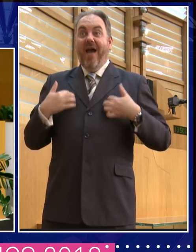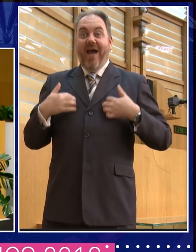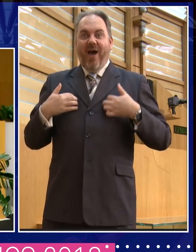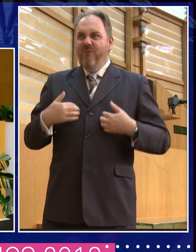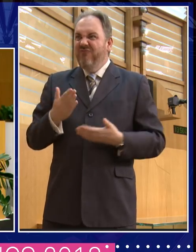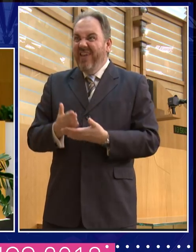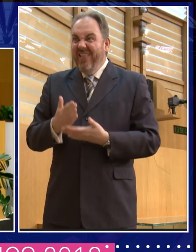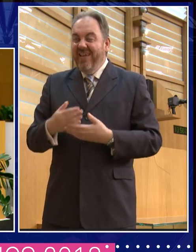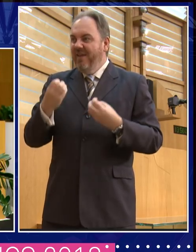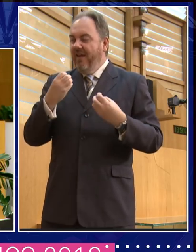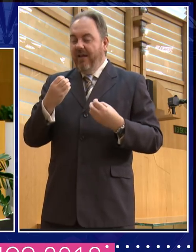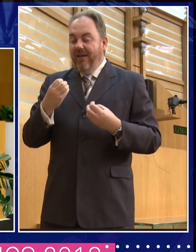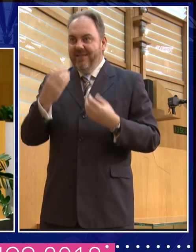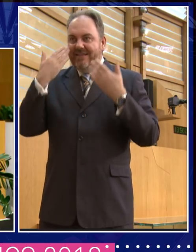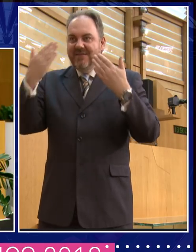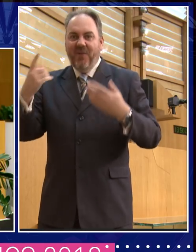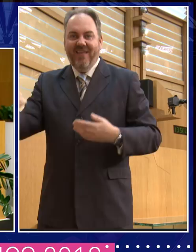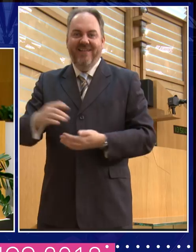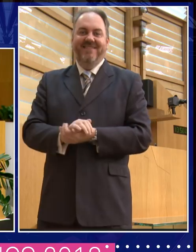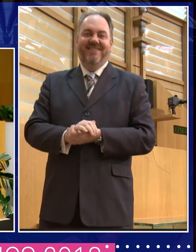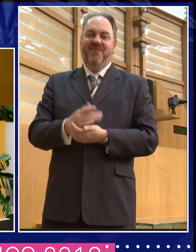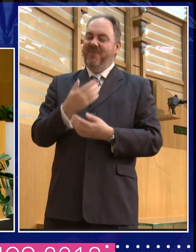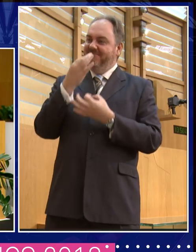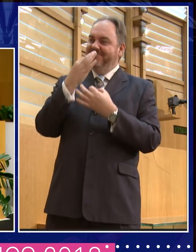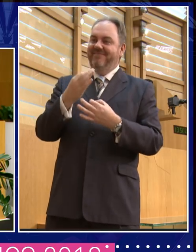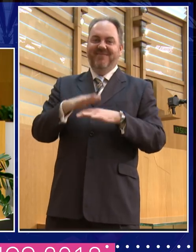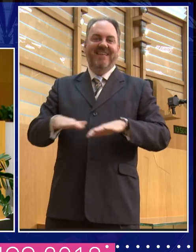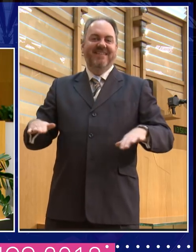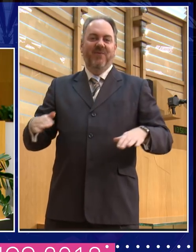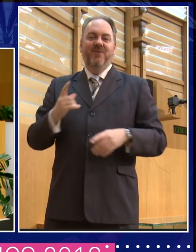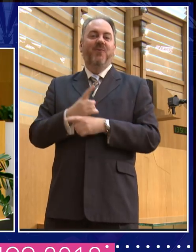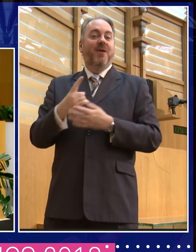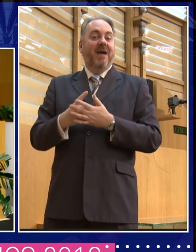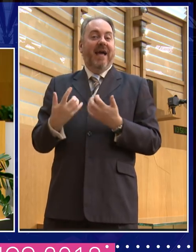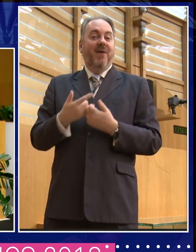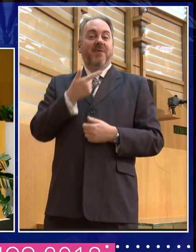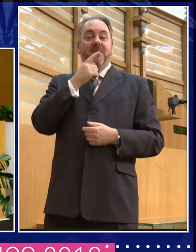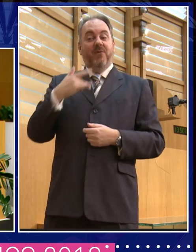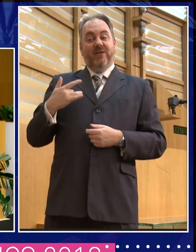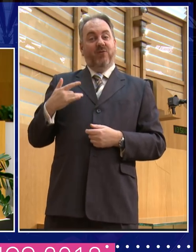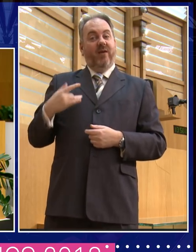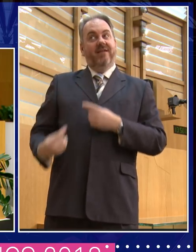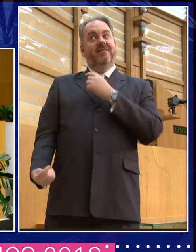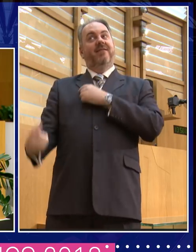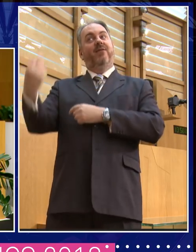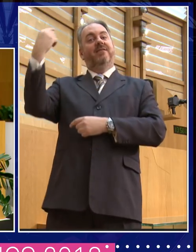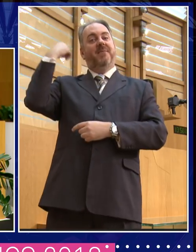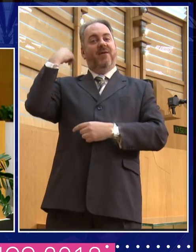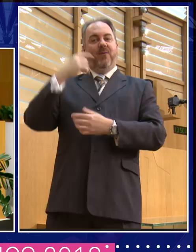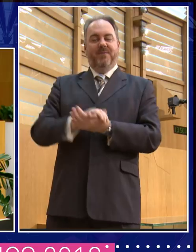But, you know, I can't, you know, looking back, one of the things that I'm trying to do in these tele programmes, I think, is do what that